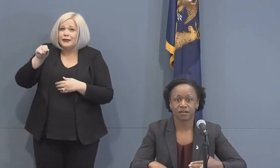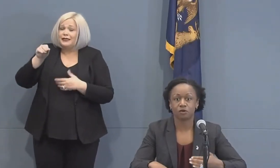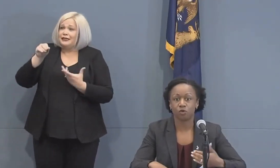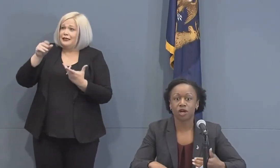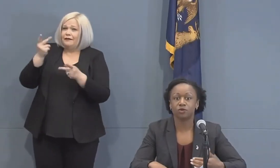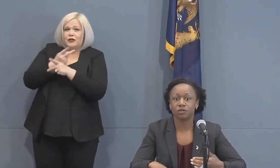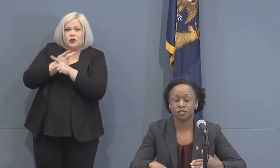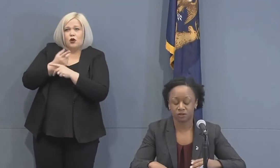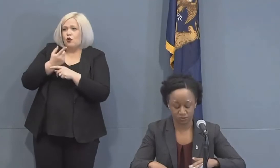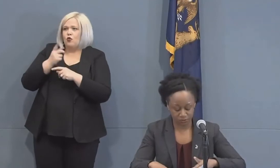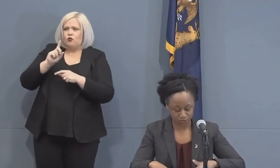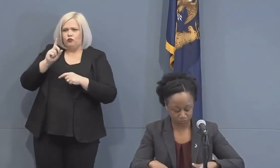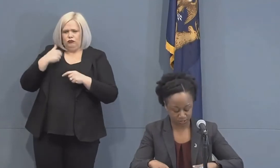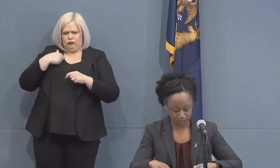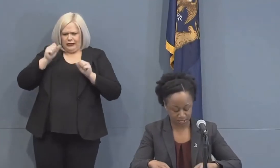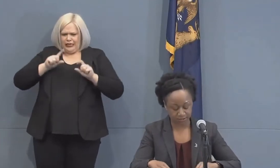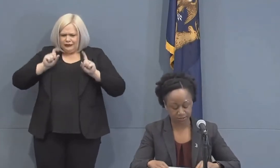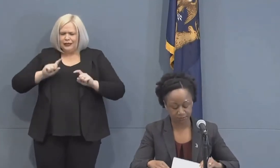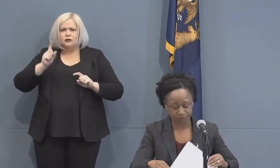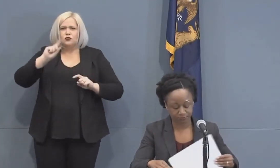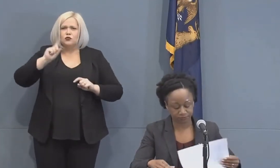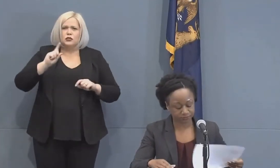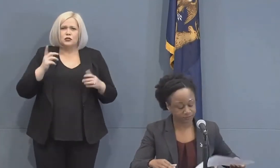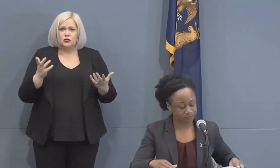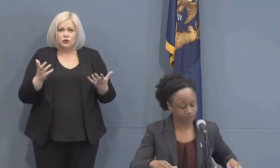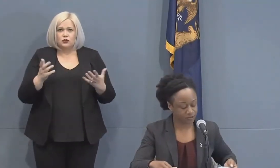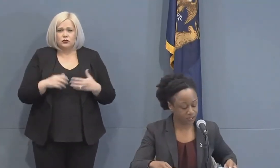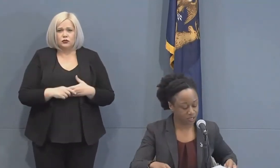identify where you can go to get a test.